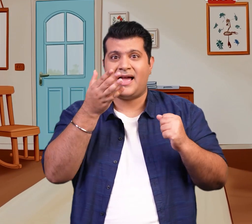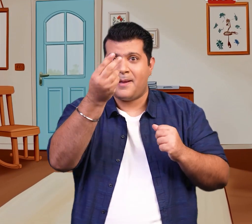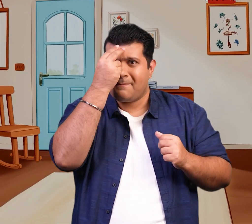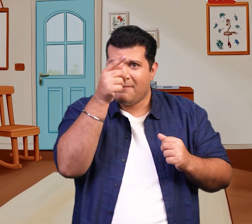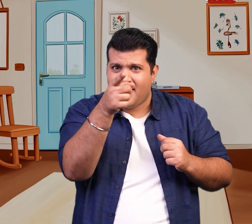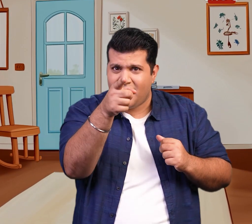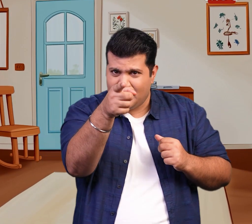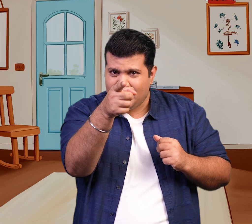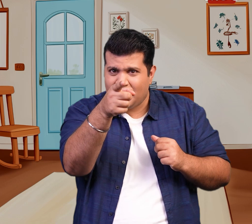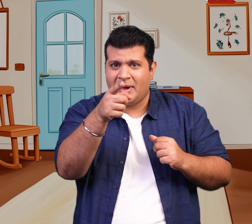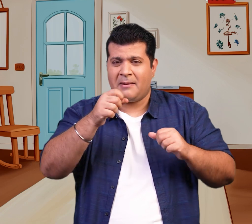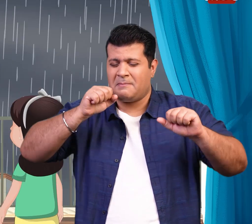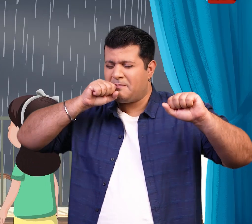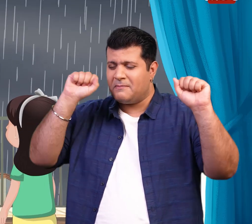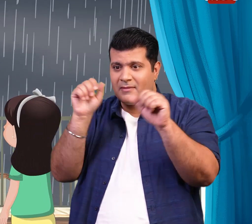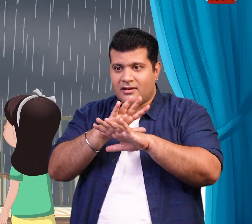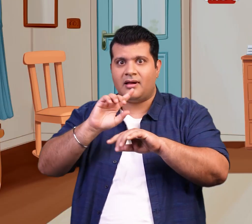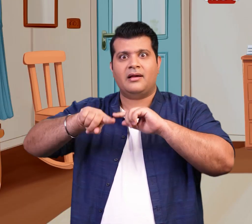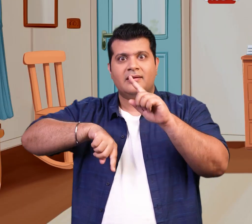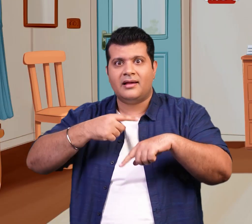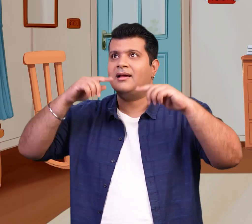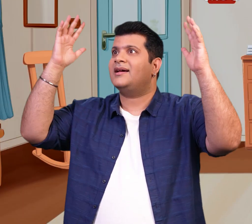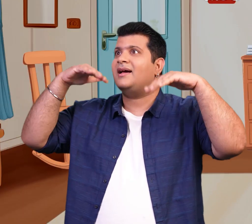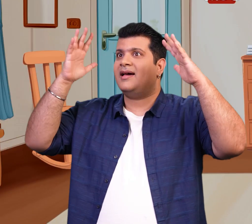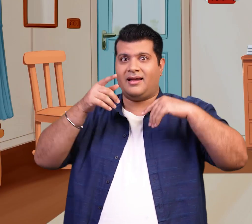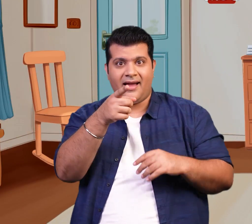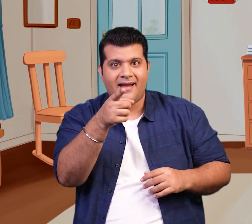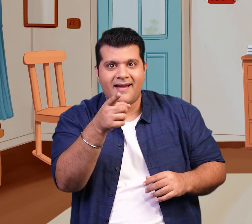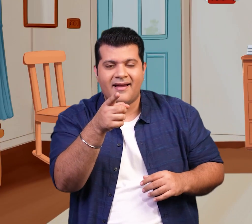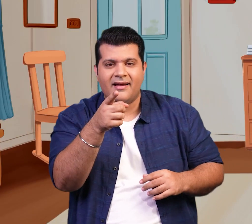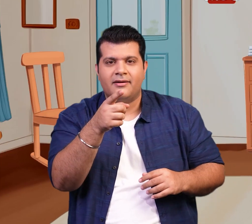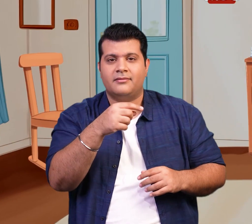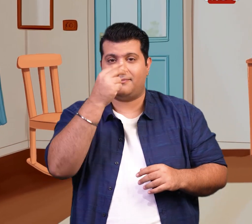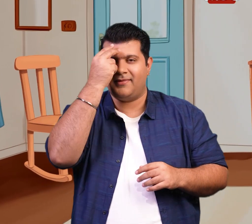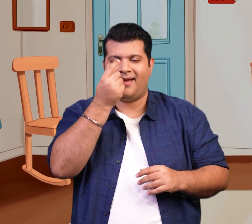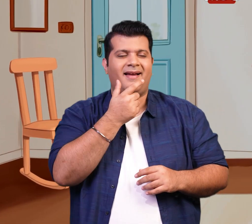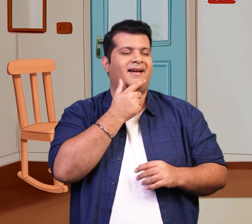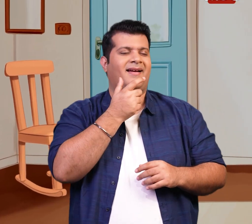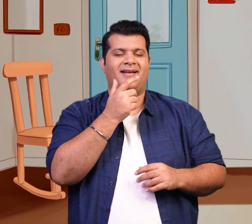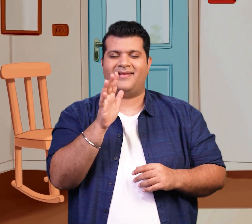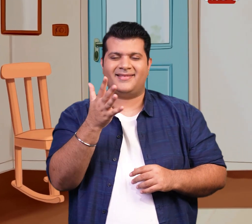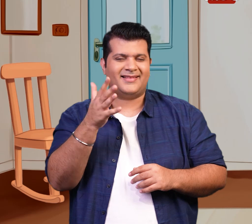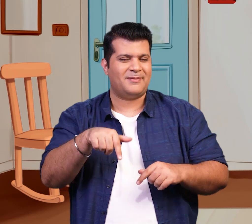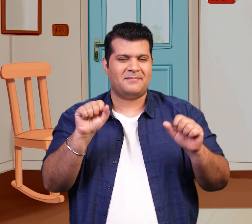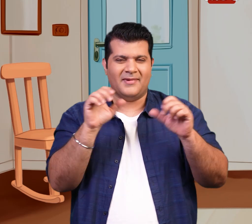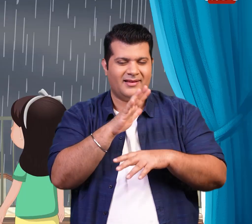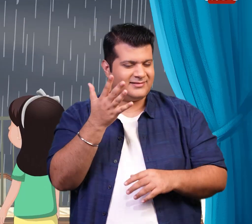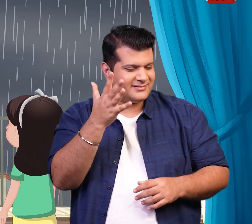she exclaimed. Megha, is this your magic that makes it rain? Megha chuckled softly. No Dia,